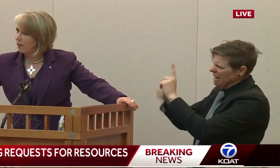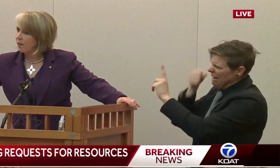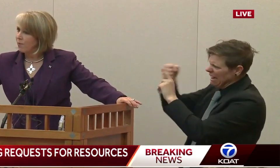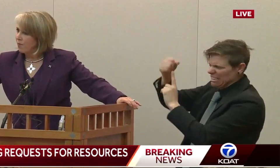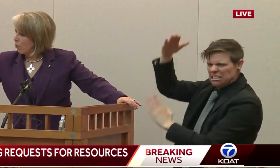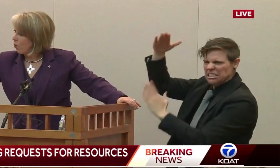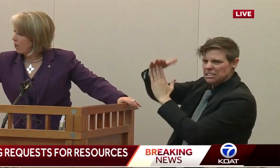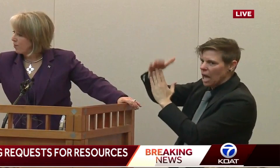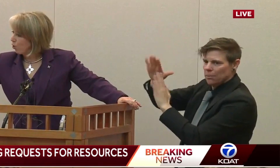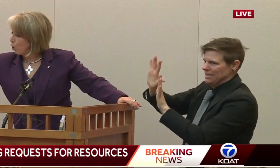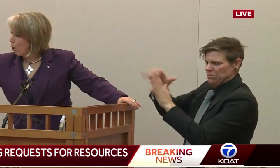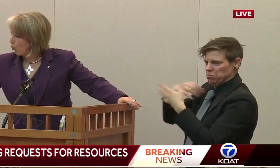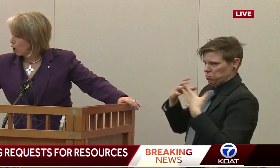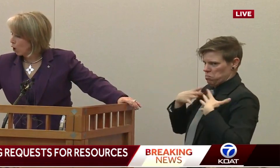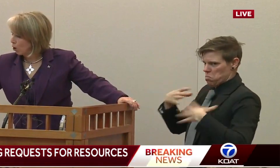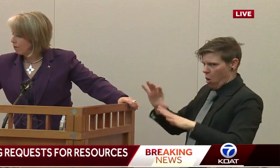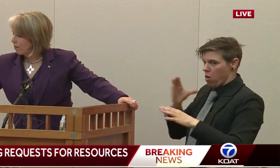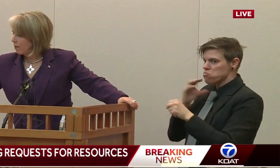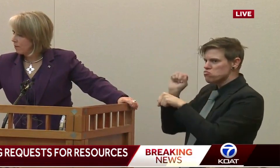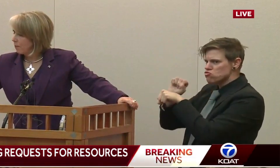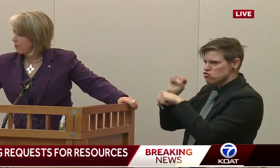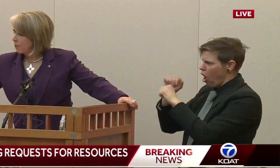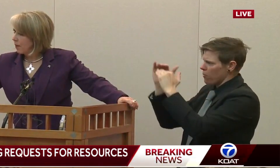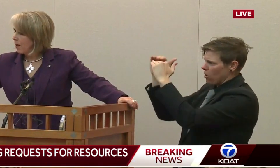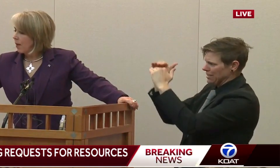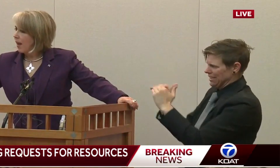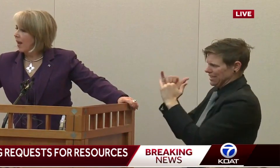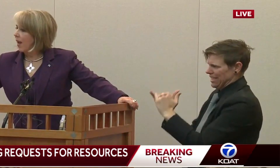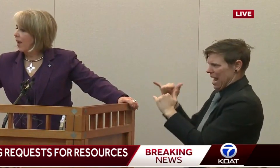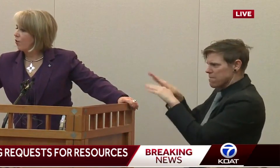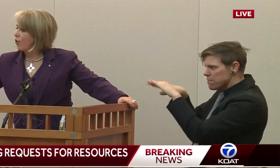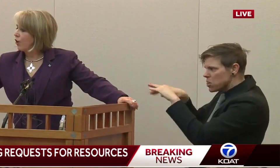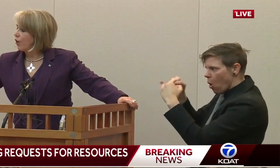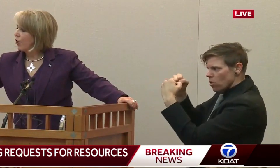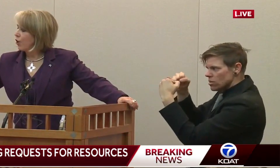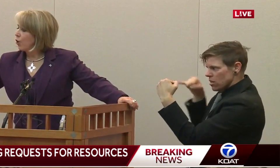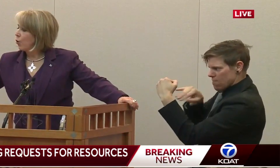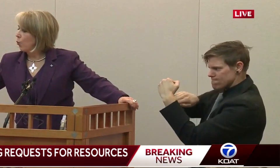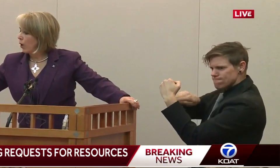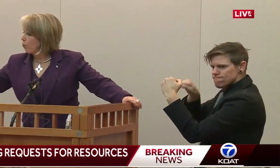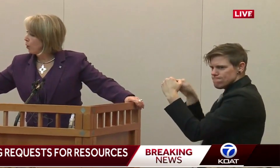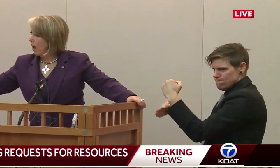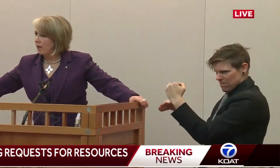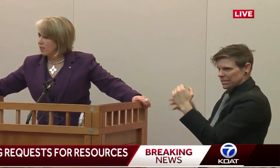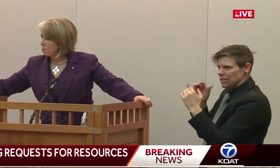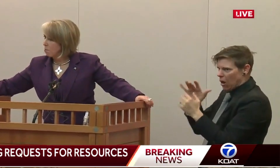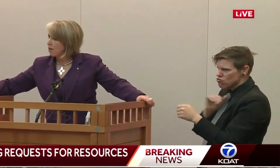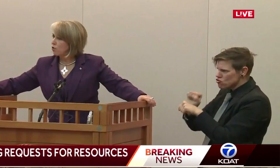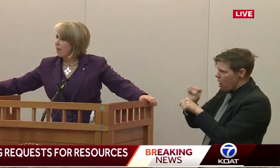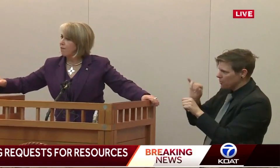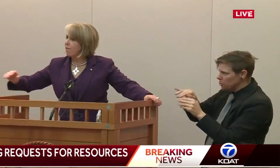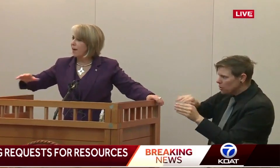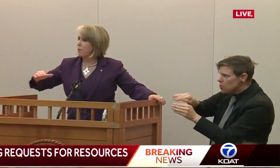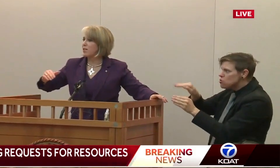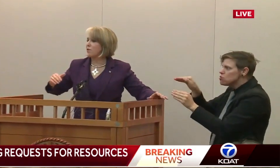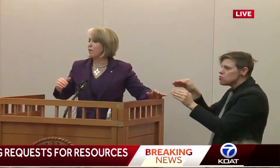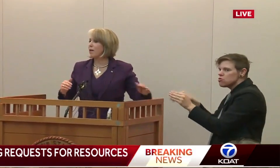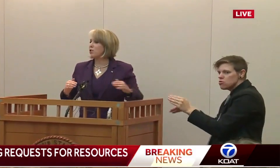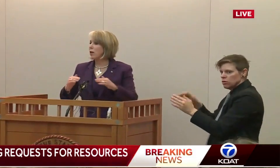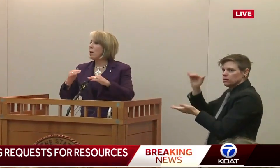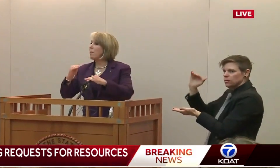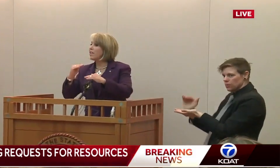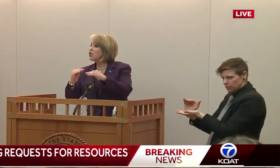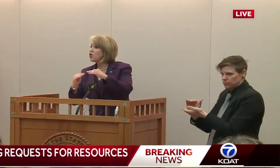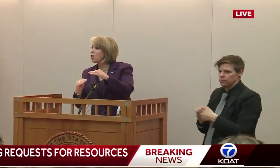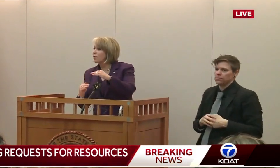we want this lower curve, and we'll put out as much of that fact-based